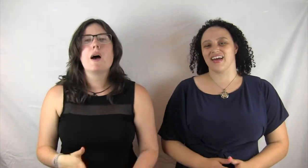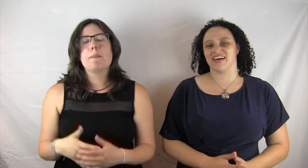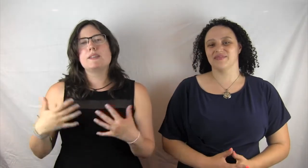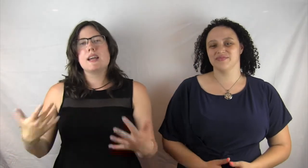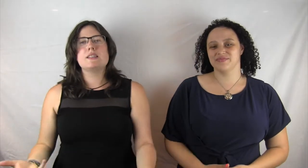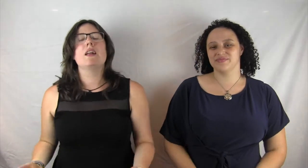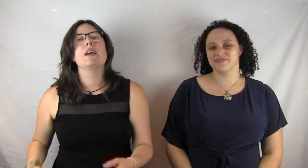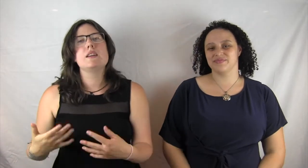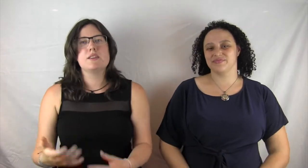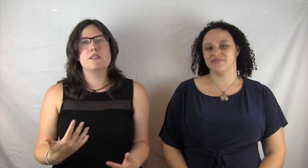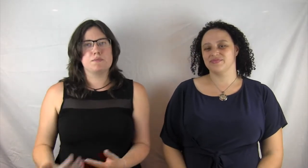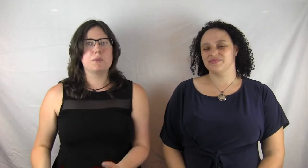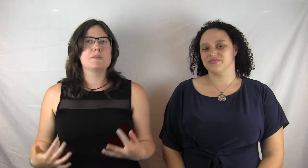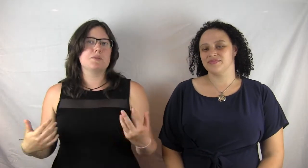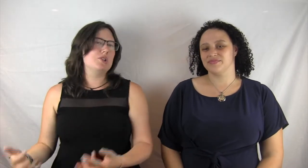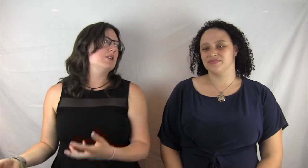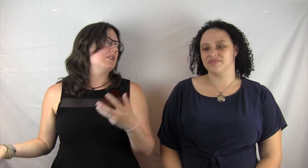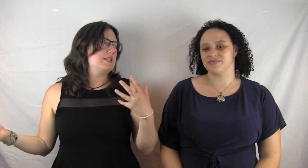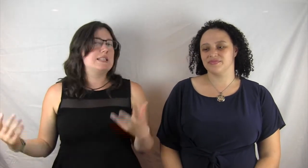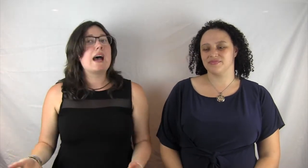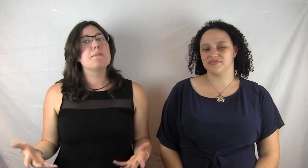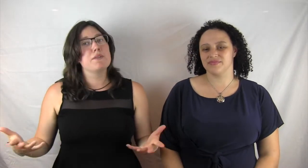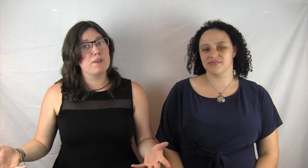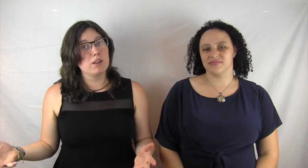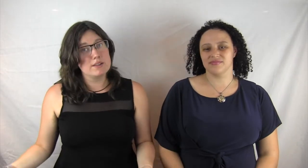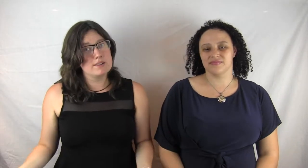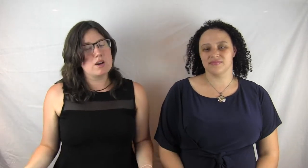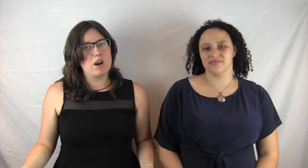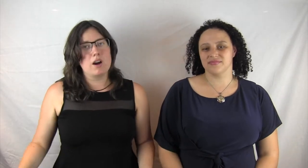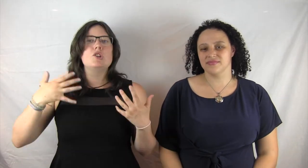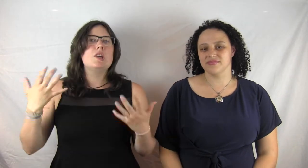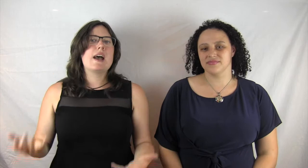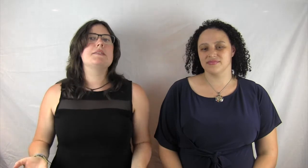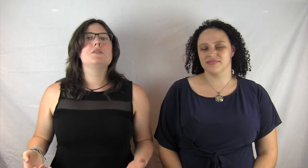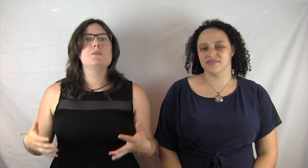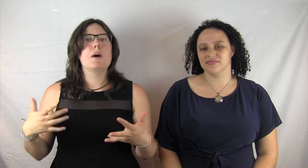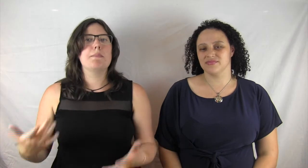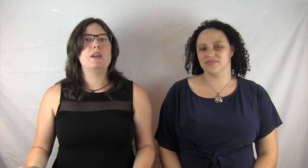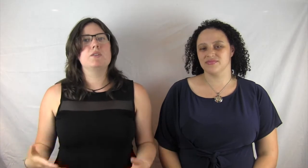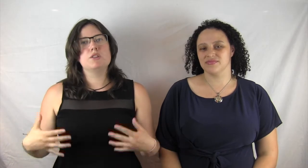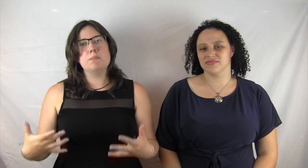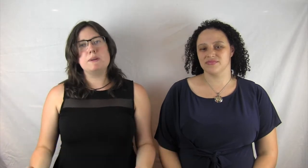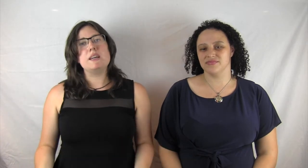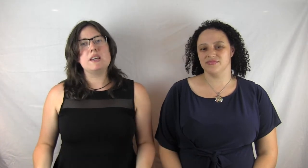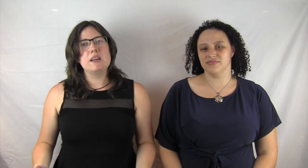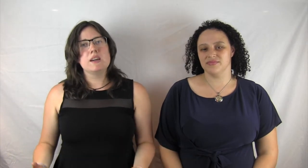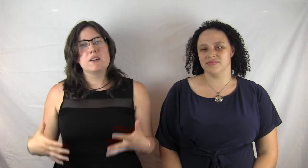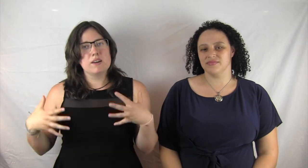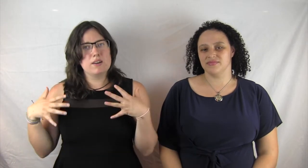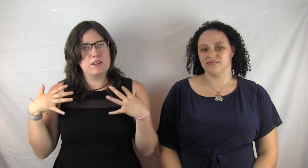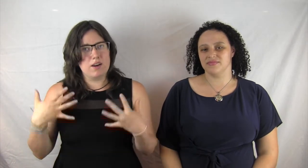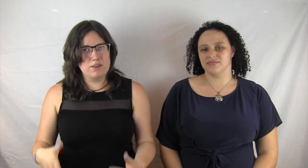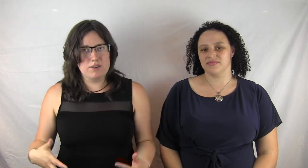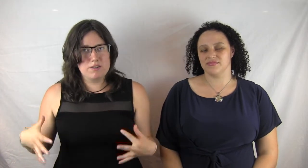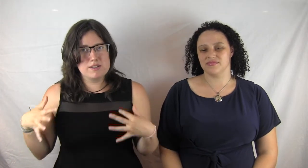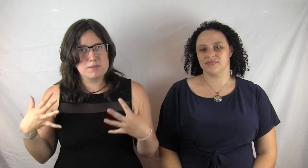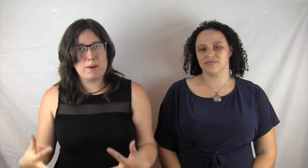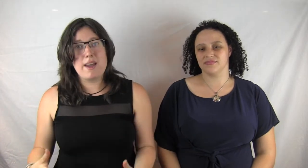Yeah. But to get Tella into this room so she could stab the fallen star, she has to appear to be under the sway